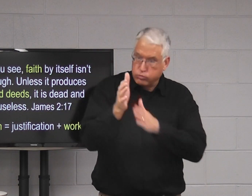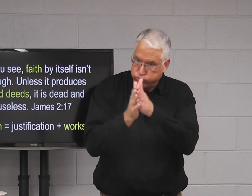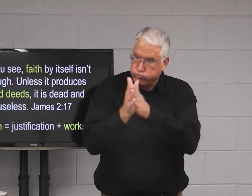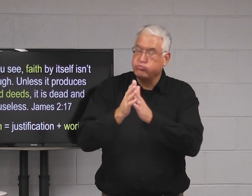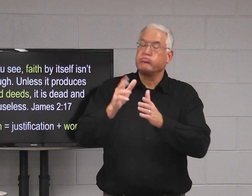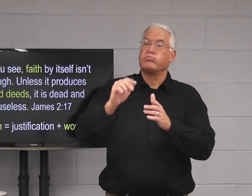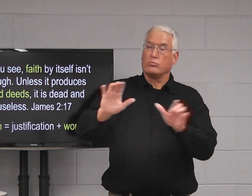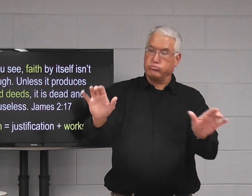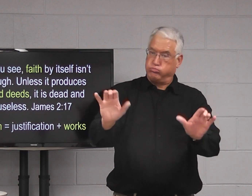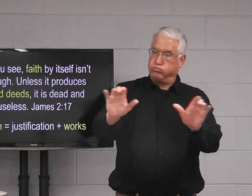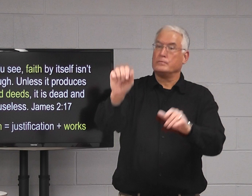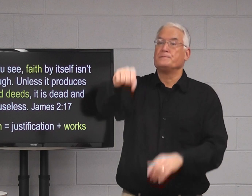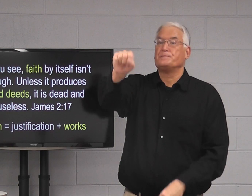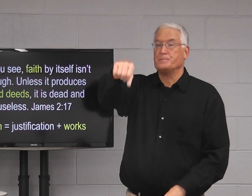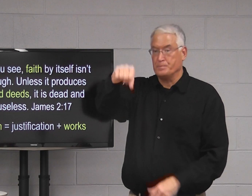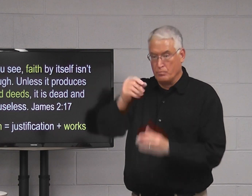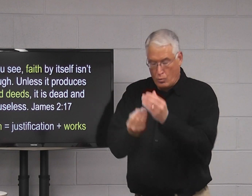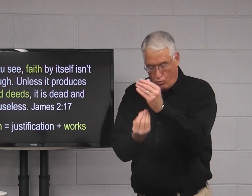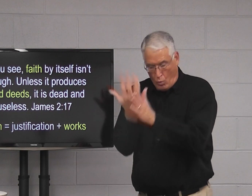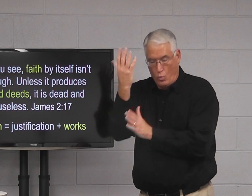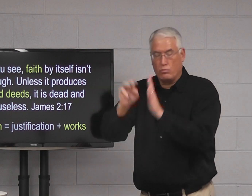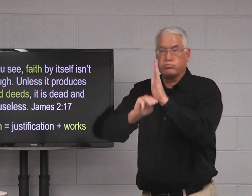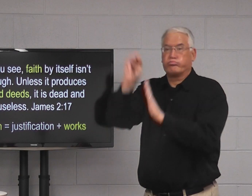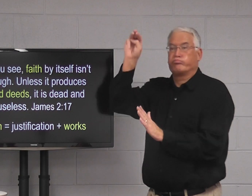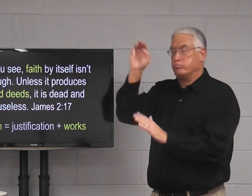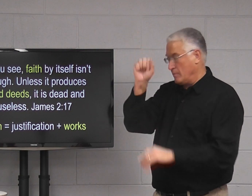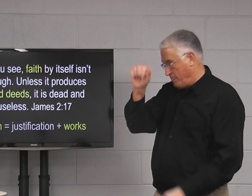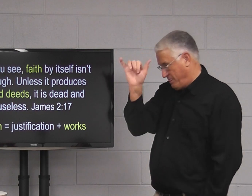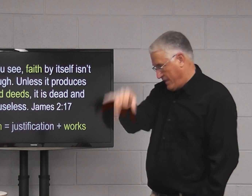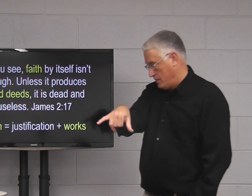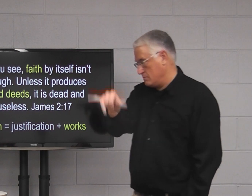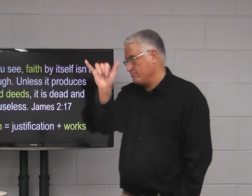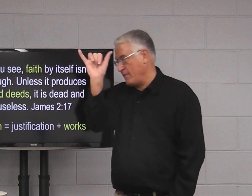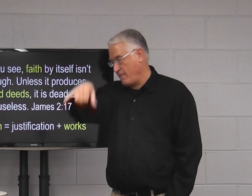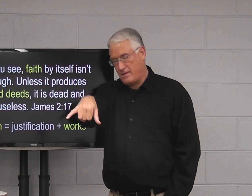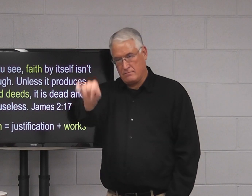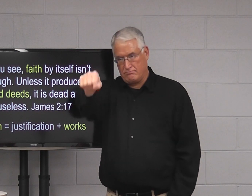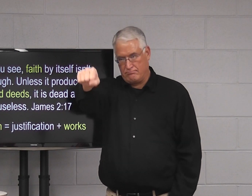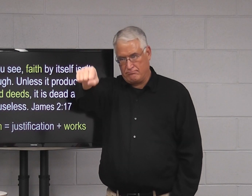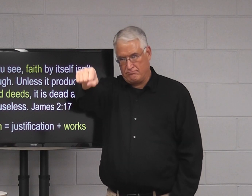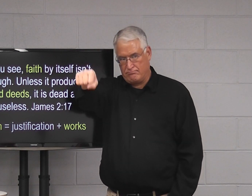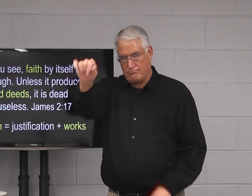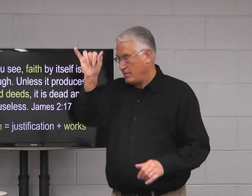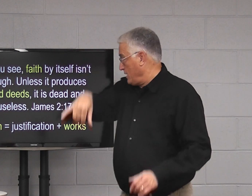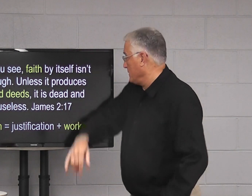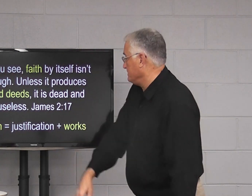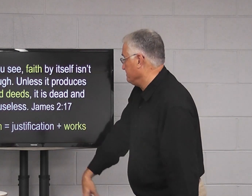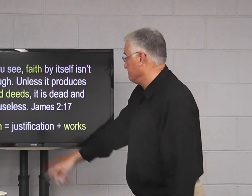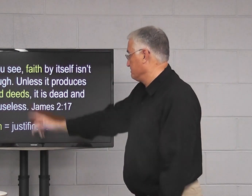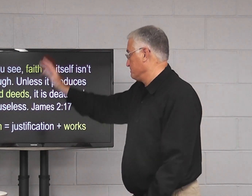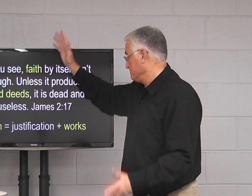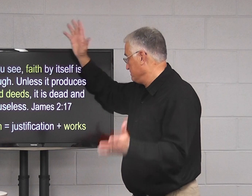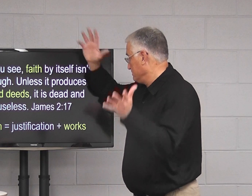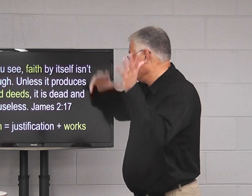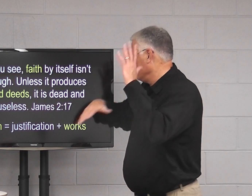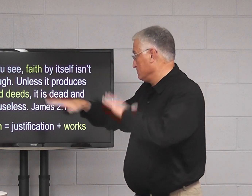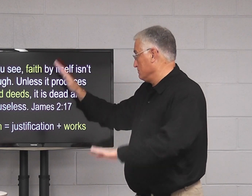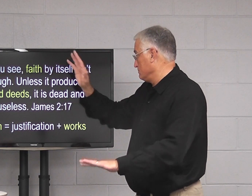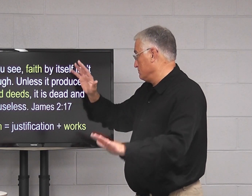and I grow and I'm mature. That's what we're talking about, right? Yeah, that's exactly what we're talking about.